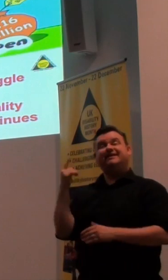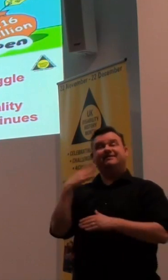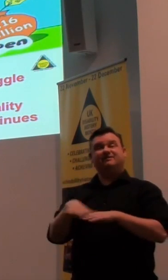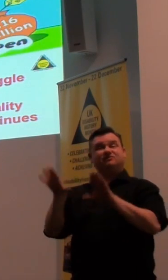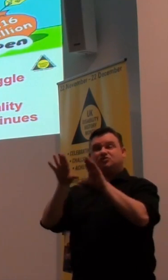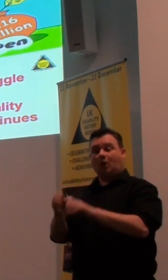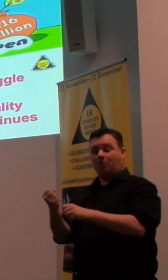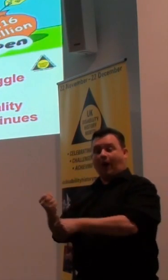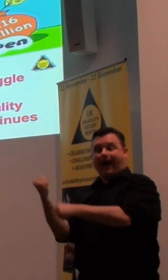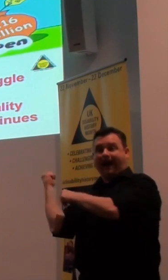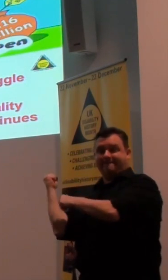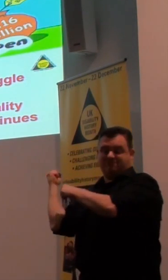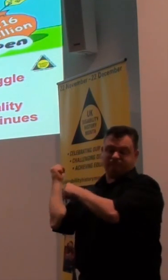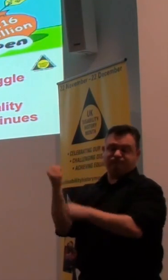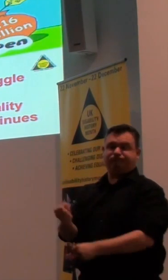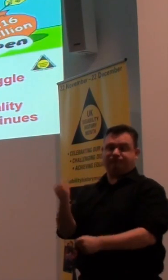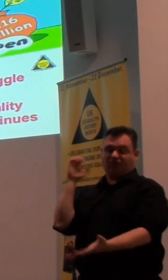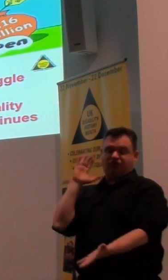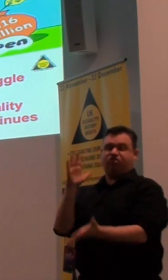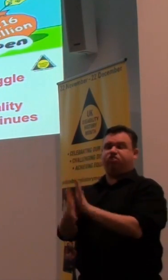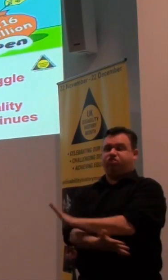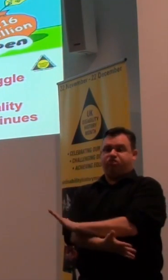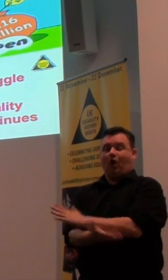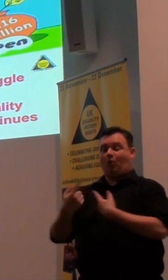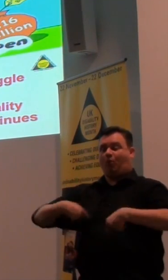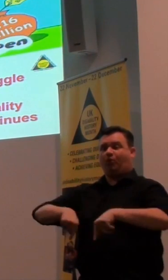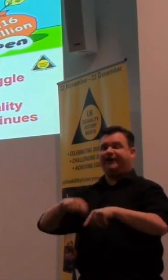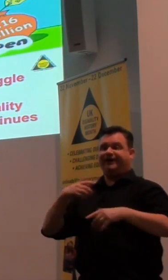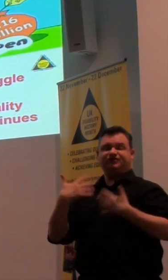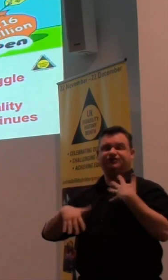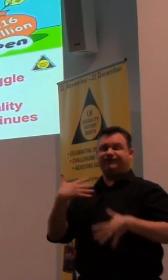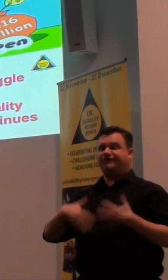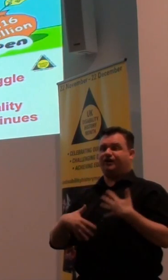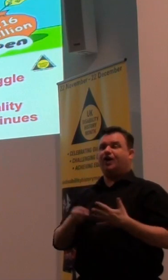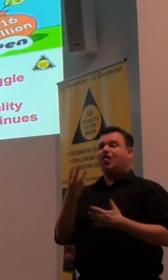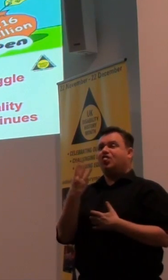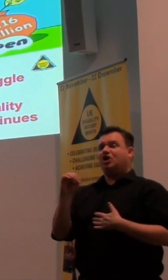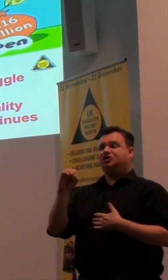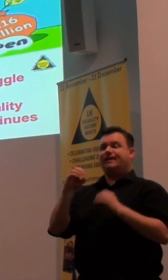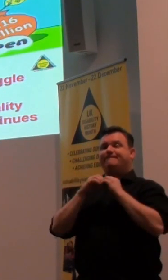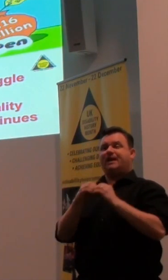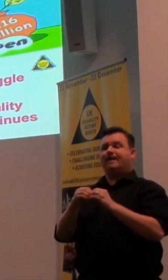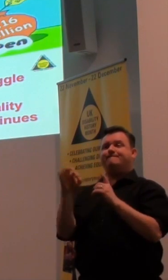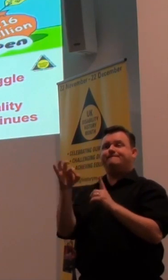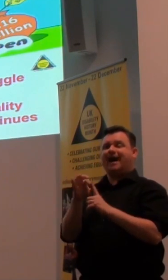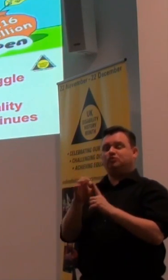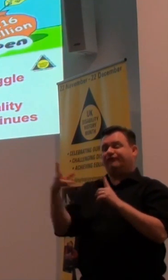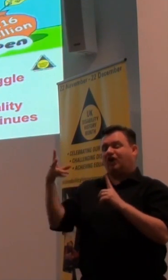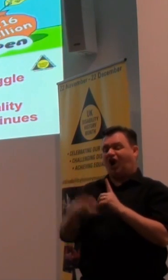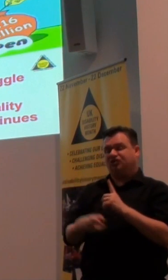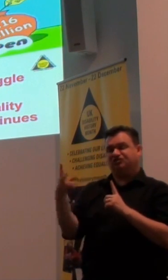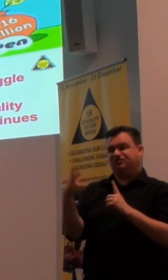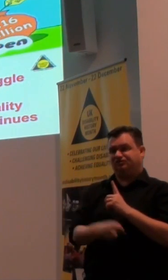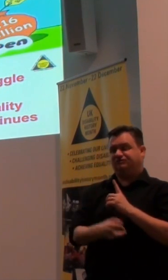a peanut, really. And we're still suffering about £30 million of cuts further on,